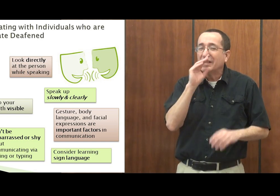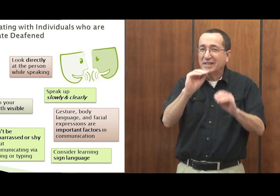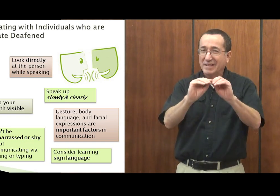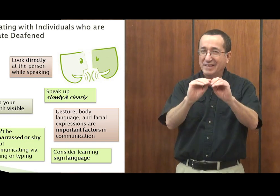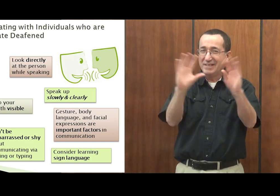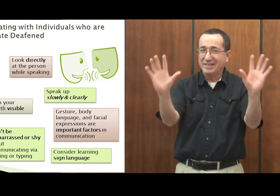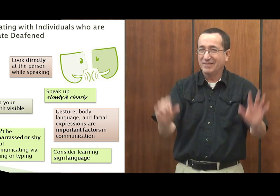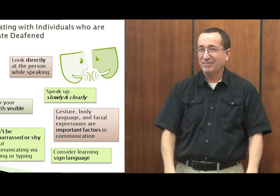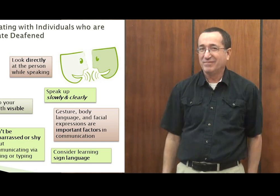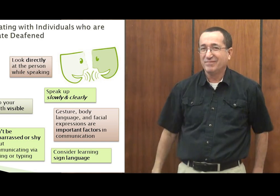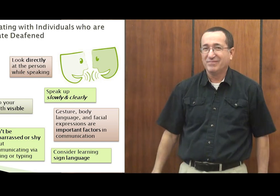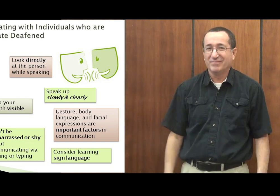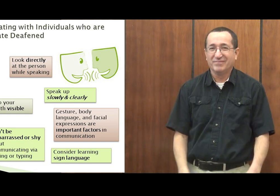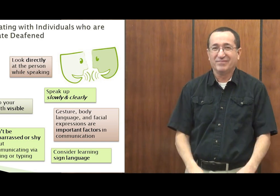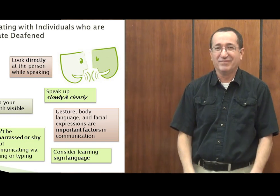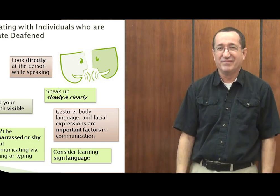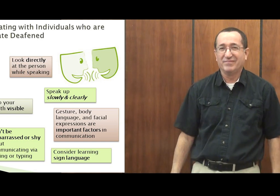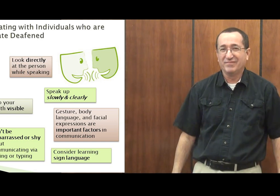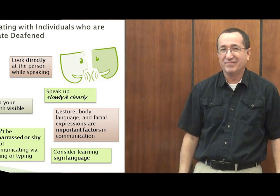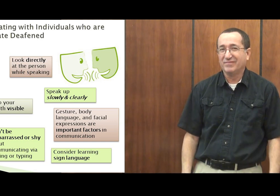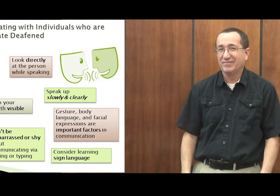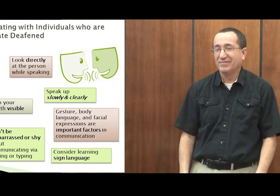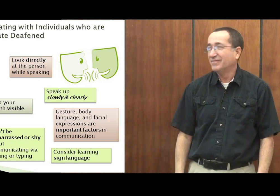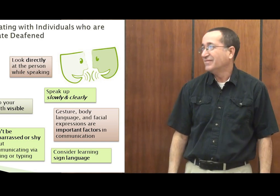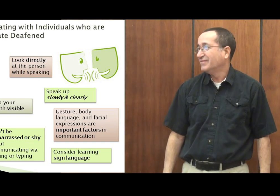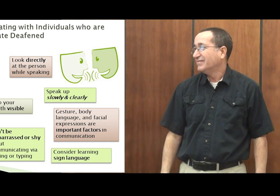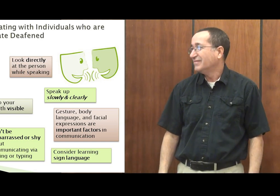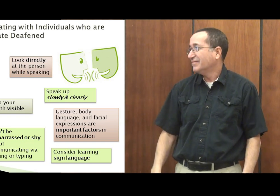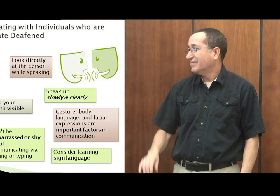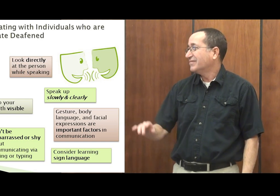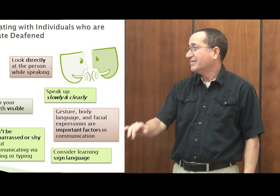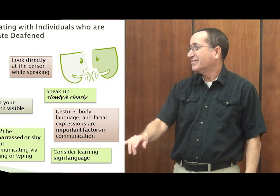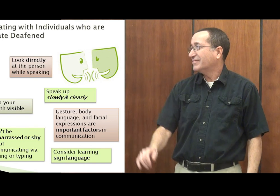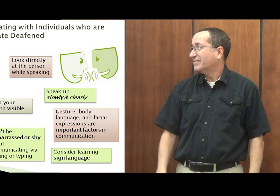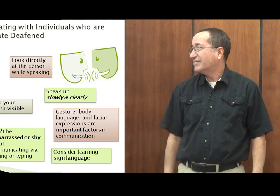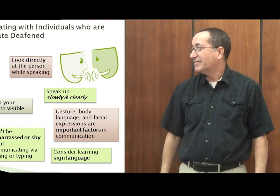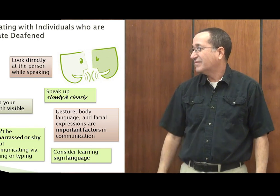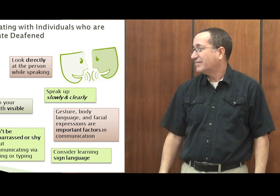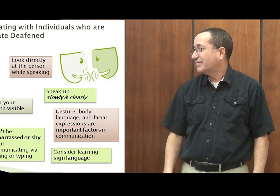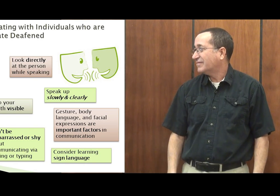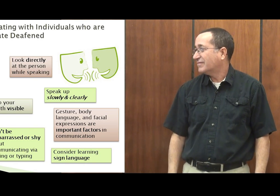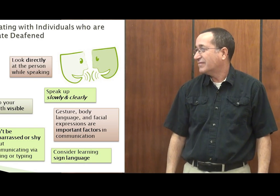everything away from the mouth so someone would be able to look at your lips and try and understand what you're saying.